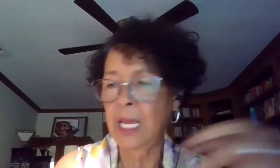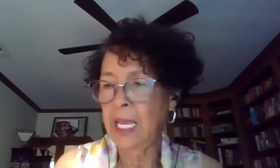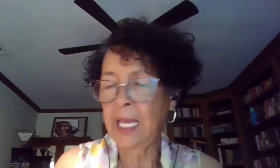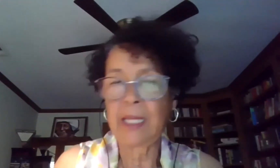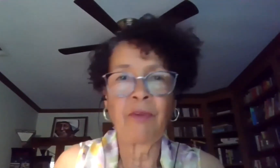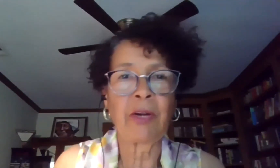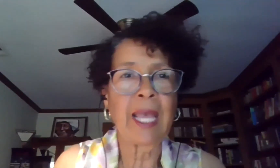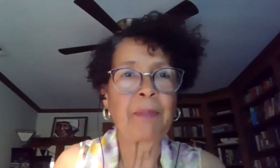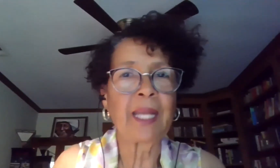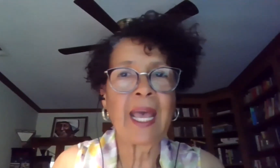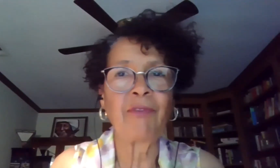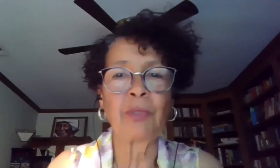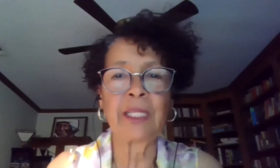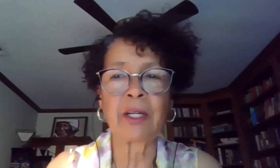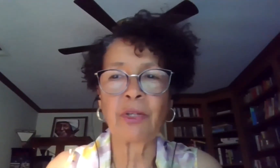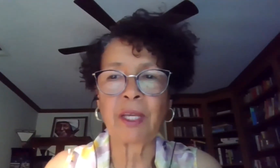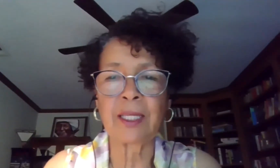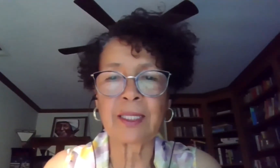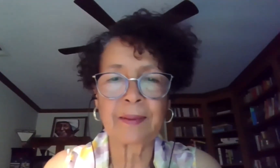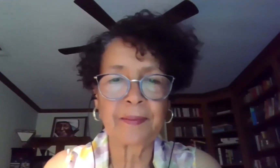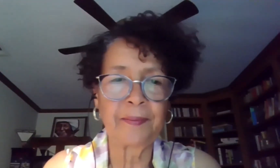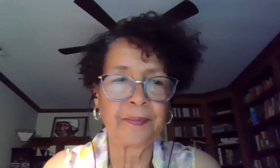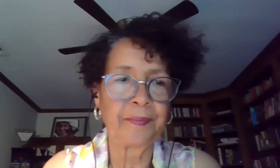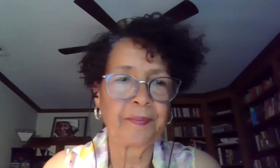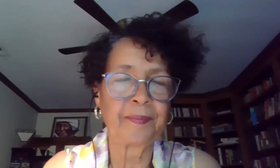and very happy to have you. Lita, are you there?